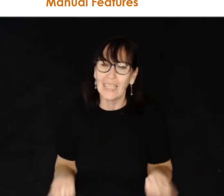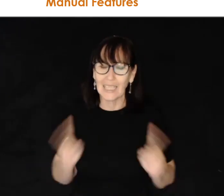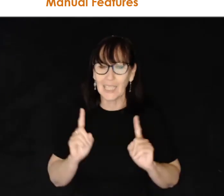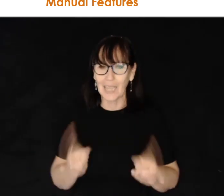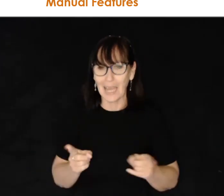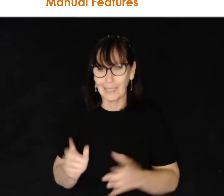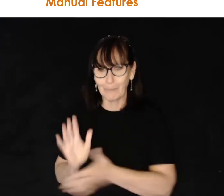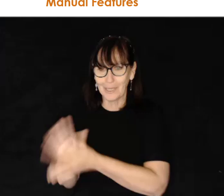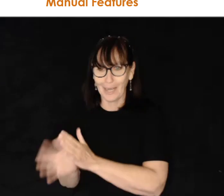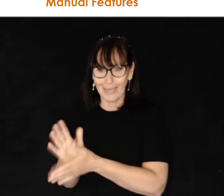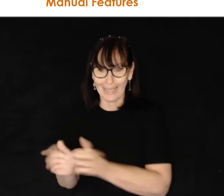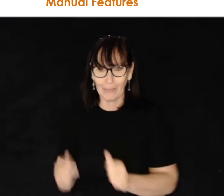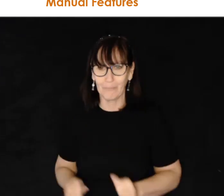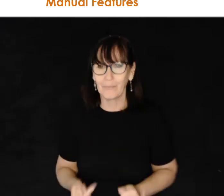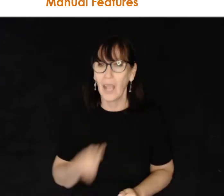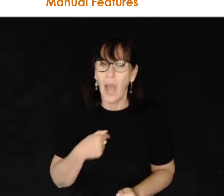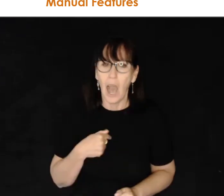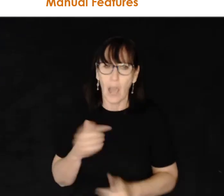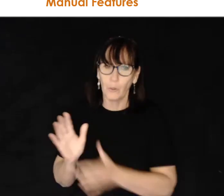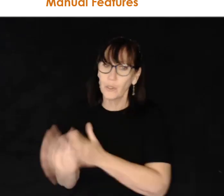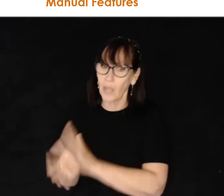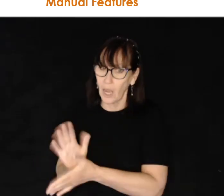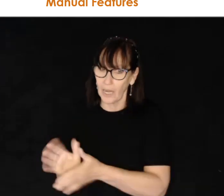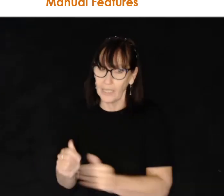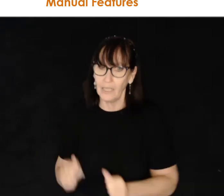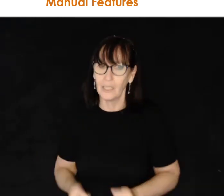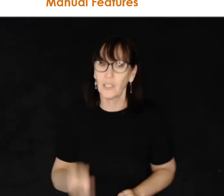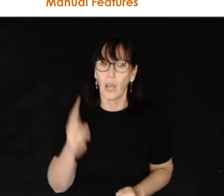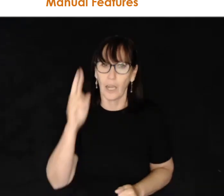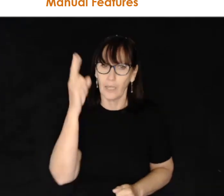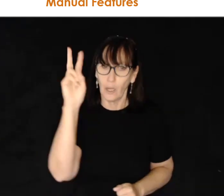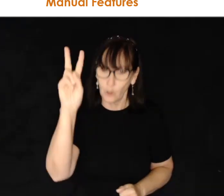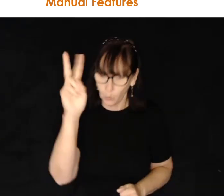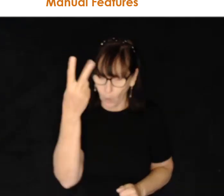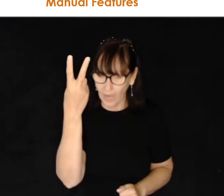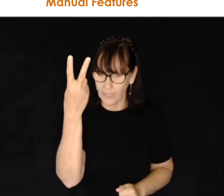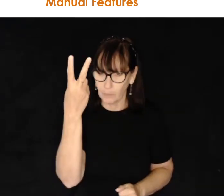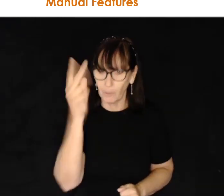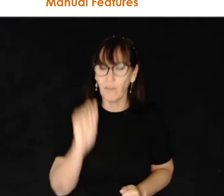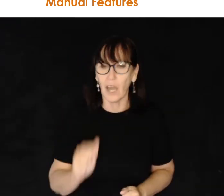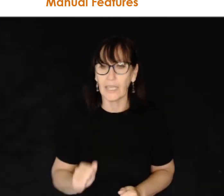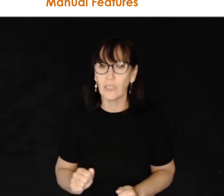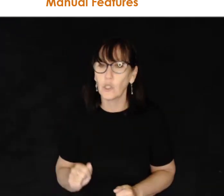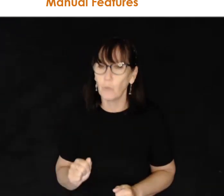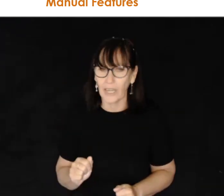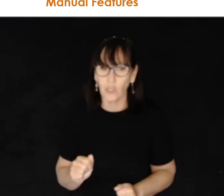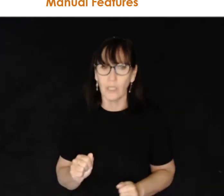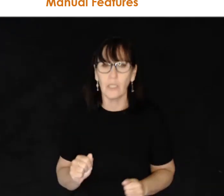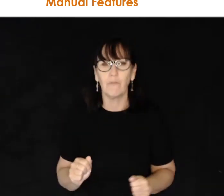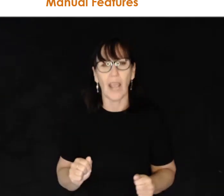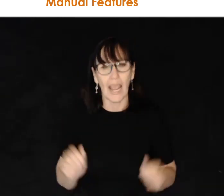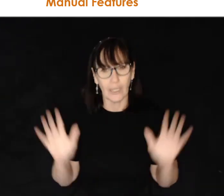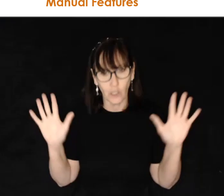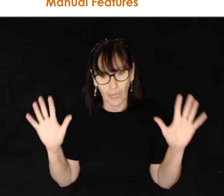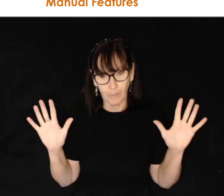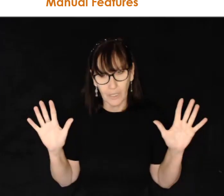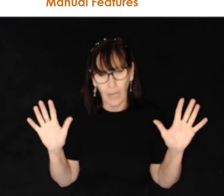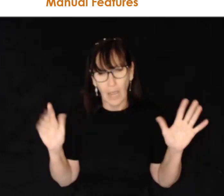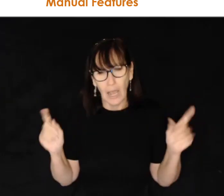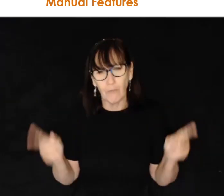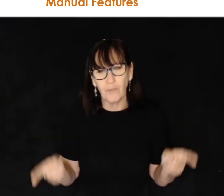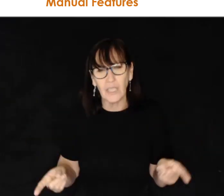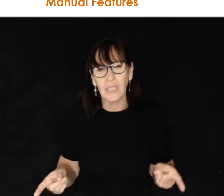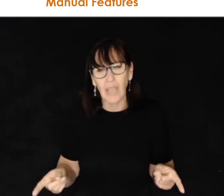let's start some signing. I will sign the sign twice providing directions for handshapes.